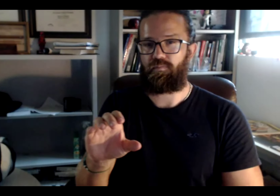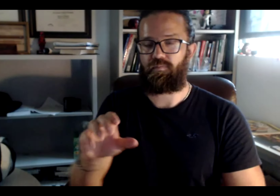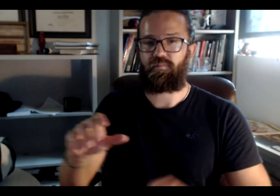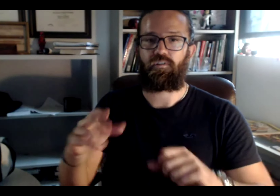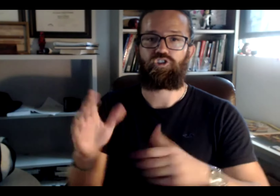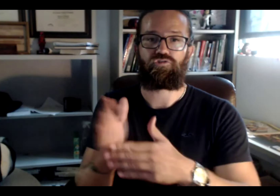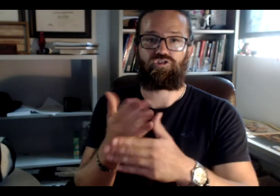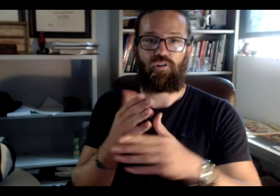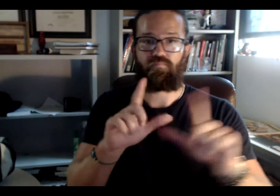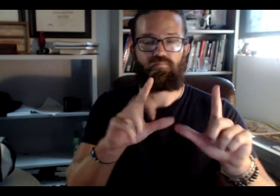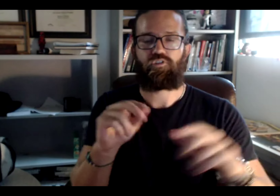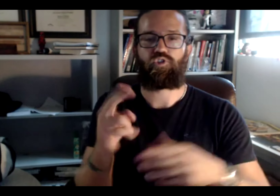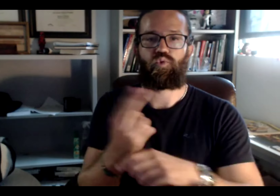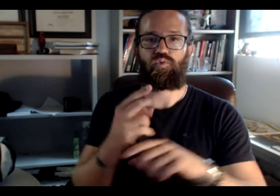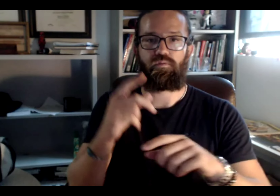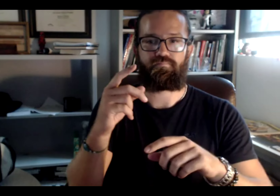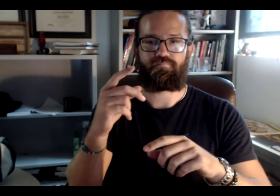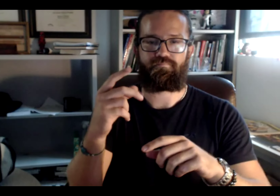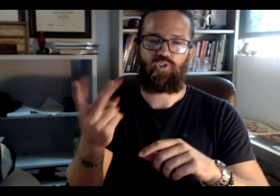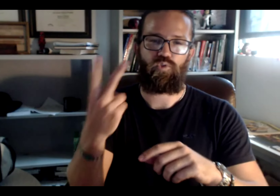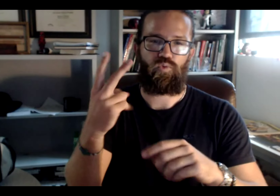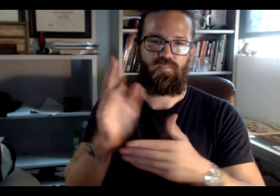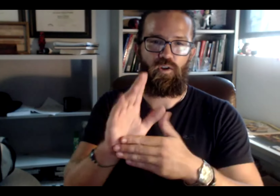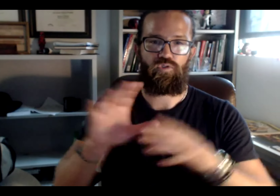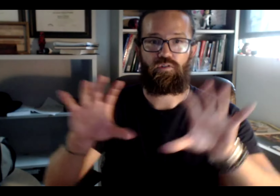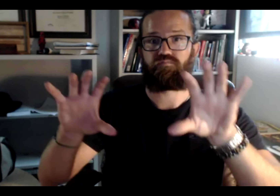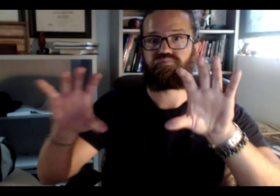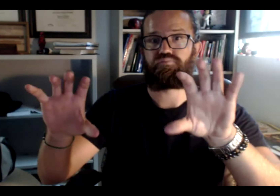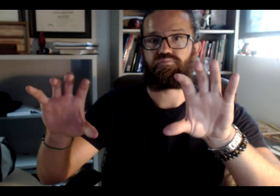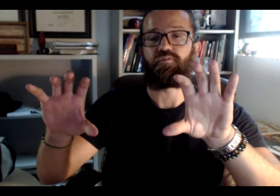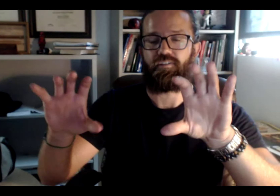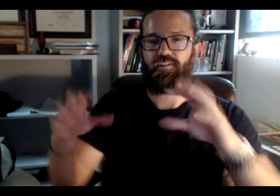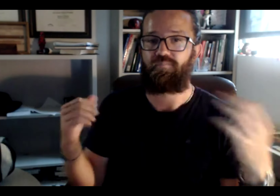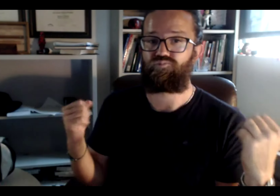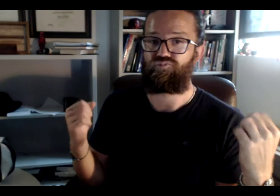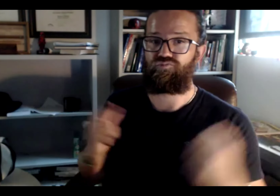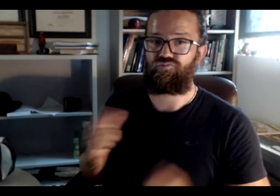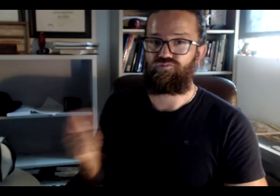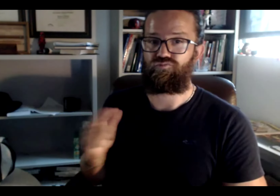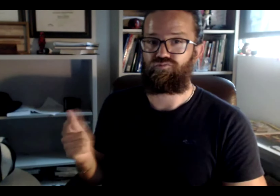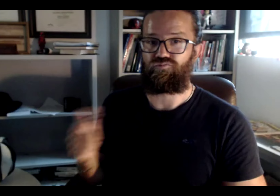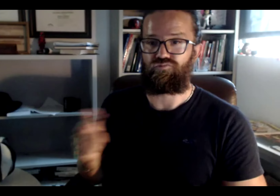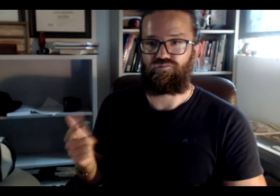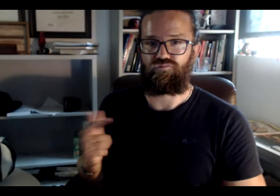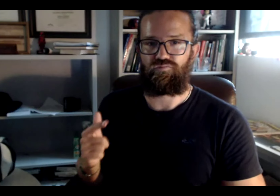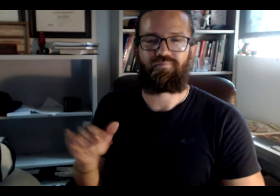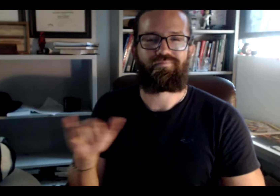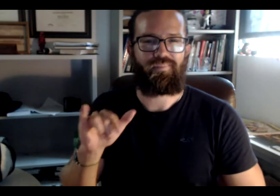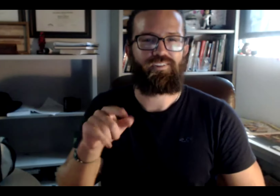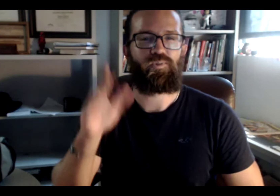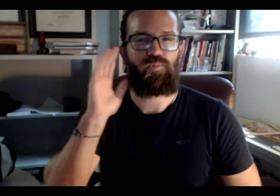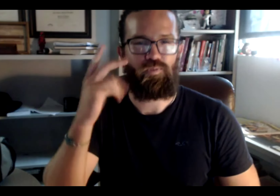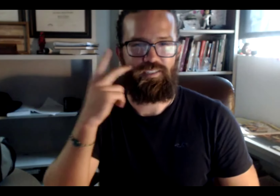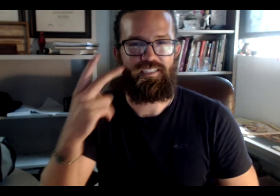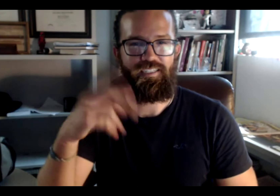a Zoom partner. And I would recommend that you use two video screens on Zoom, so that you can